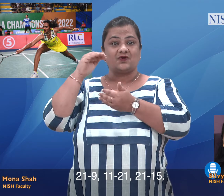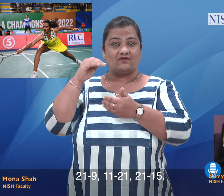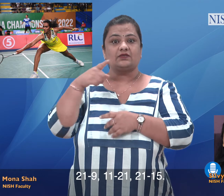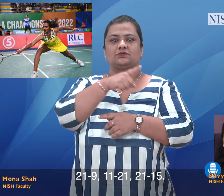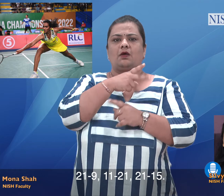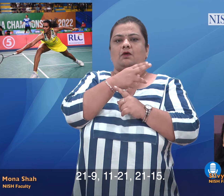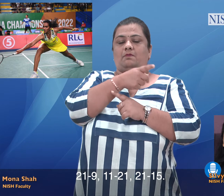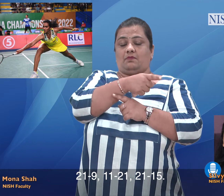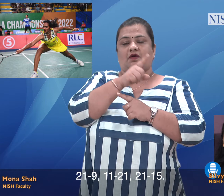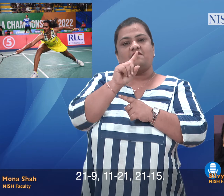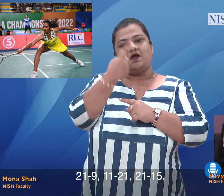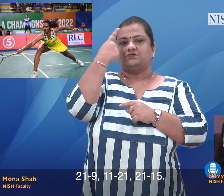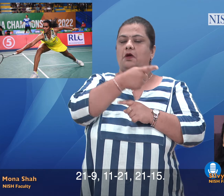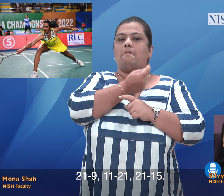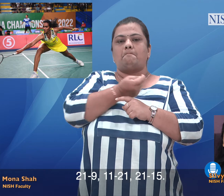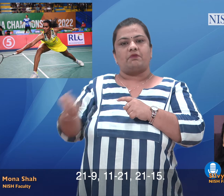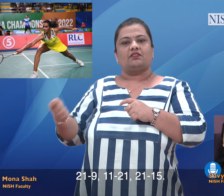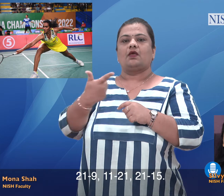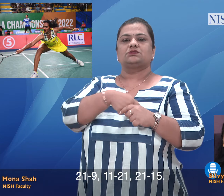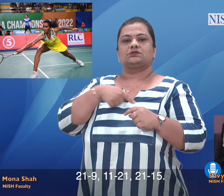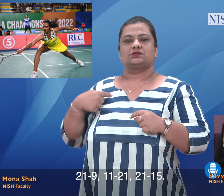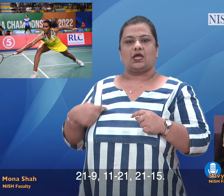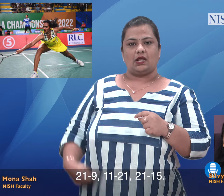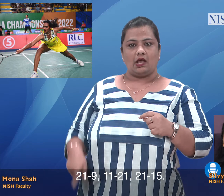and Prime Minister Narendra Modi congratulated Sindhu on her victory.